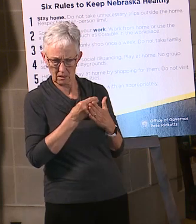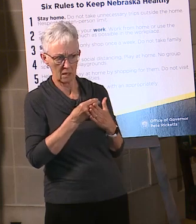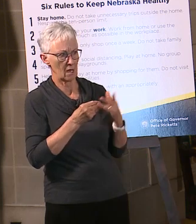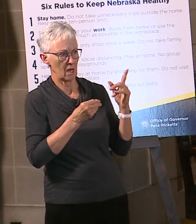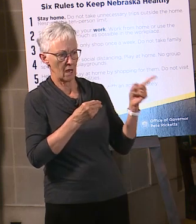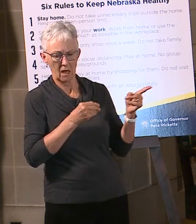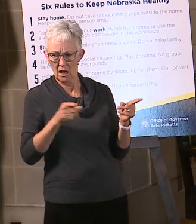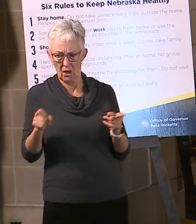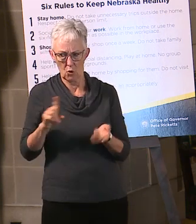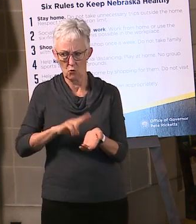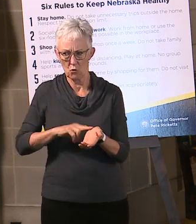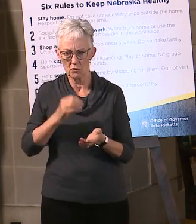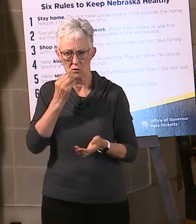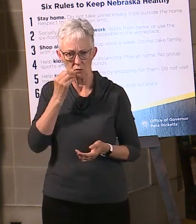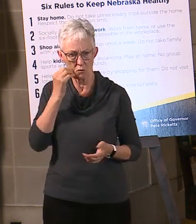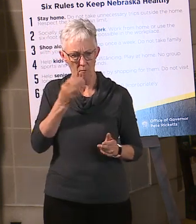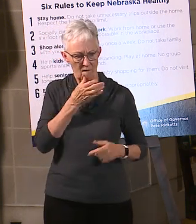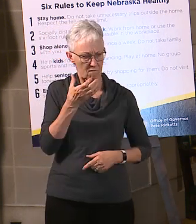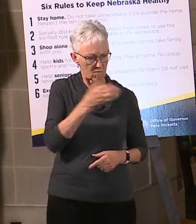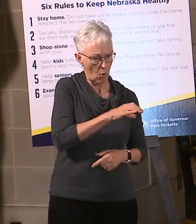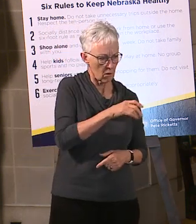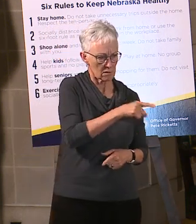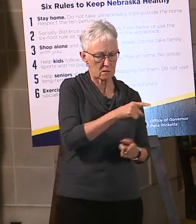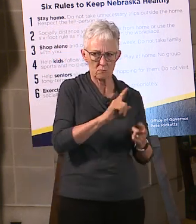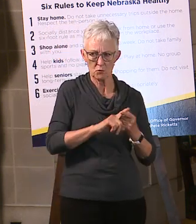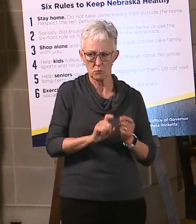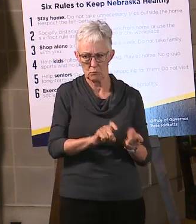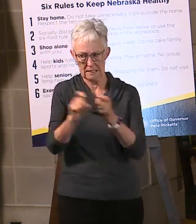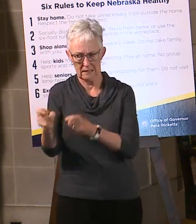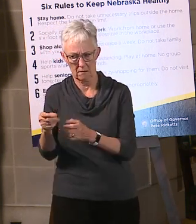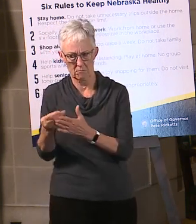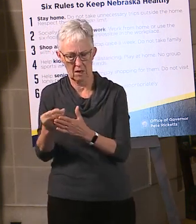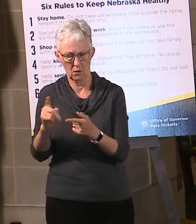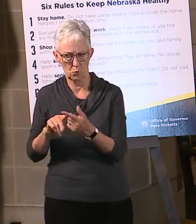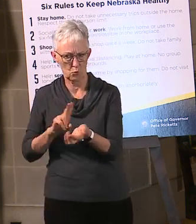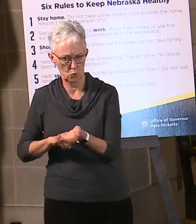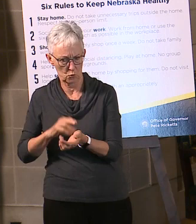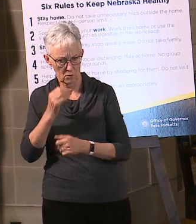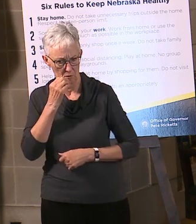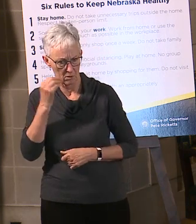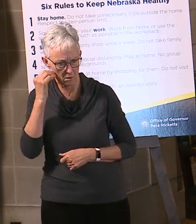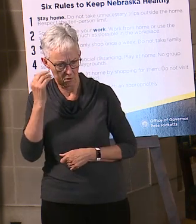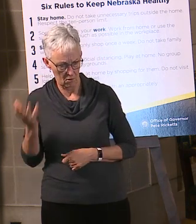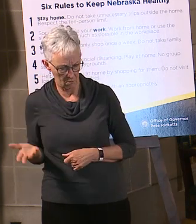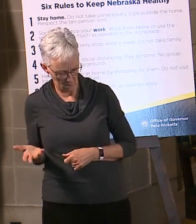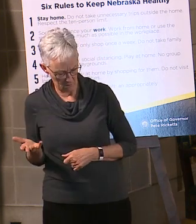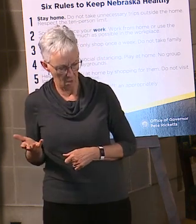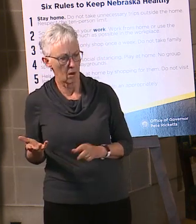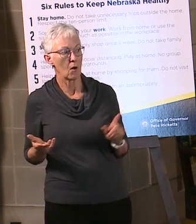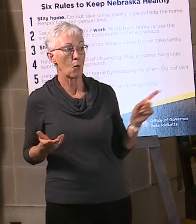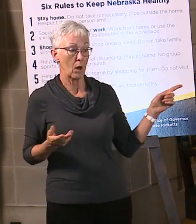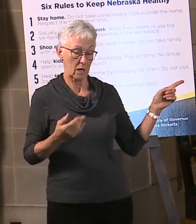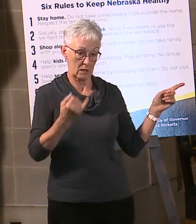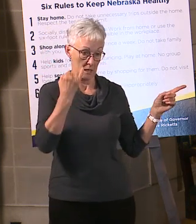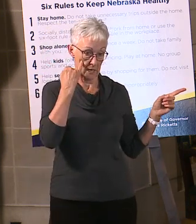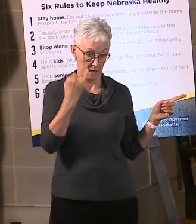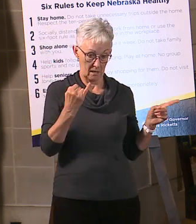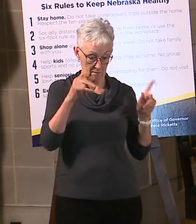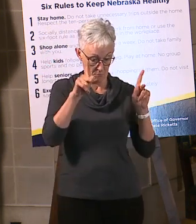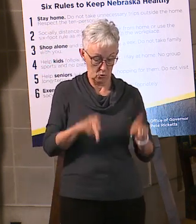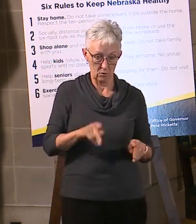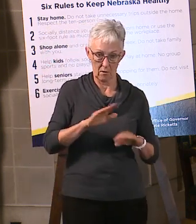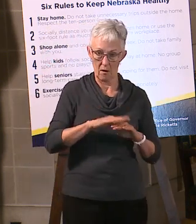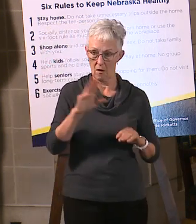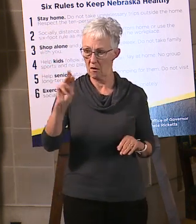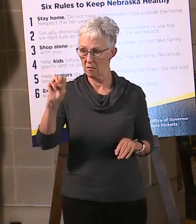have low resources, low, you know, they don't have any income, they've used up all their, you know, all their savings. For example, if you've got savings,